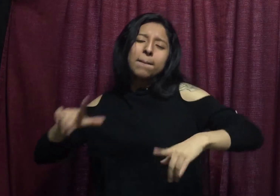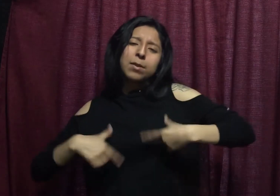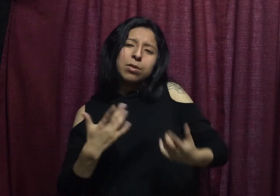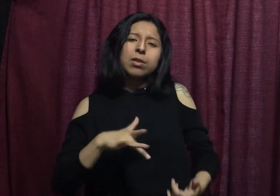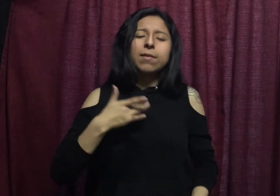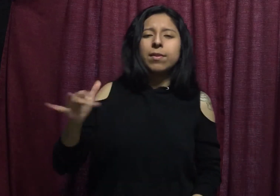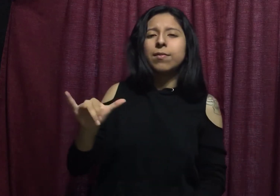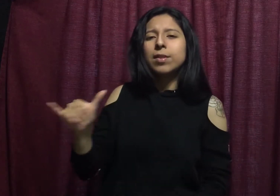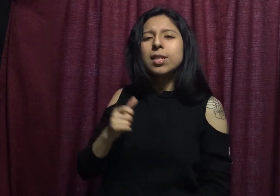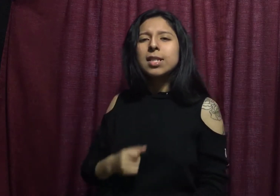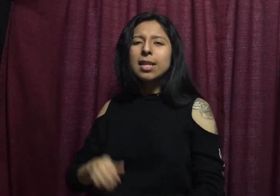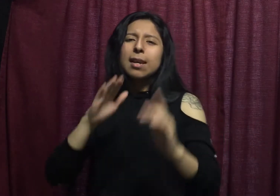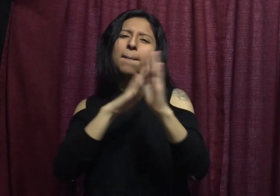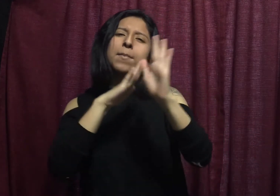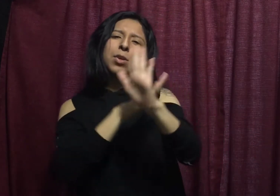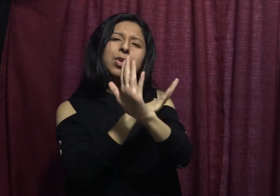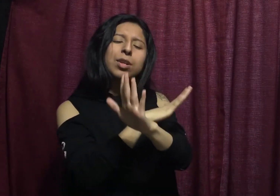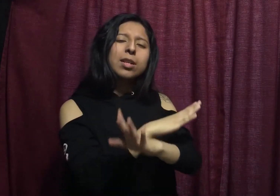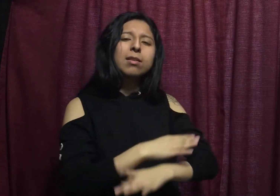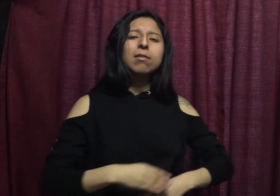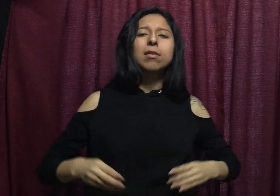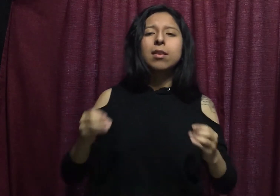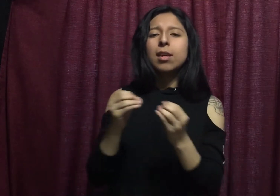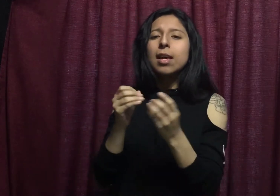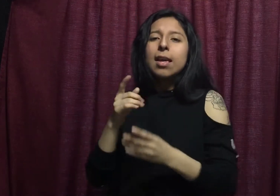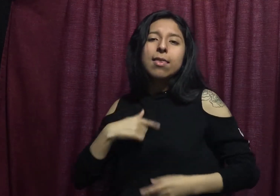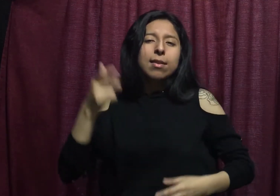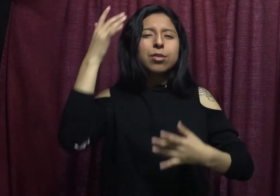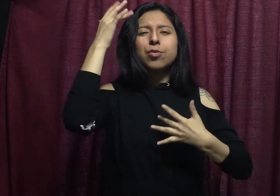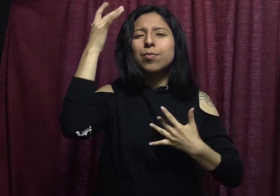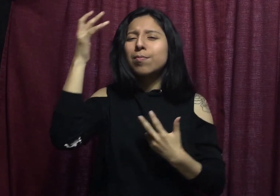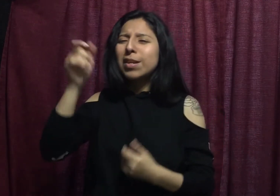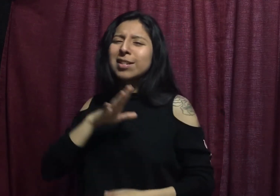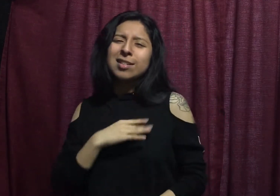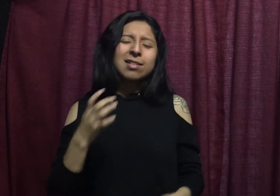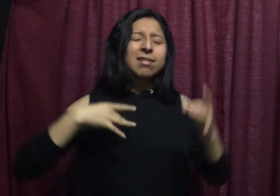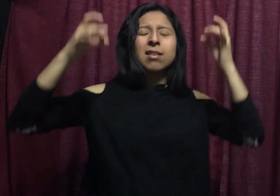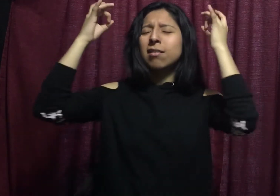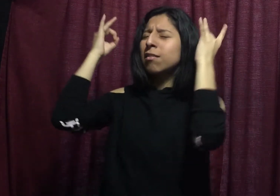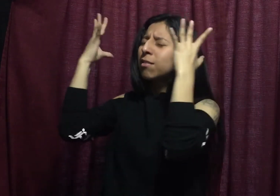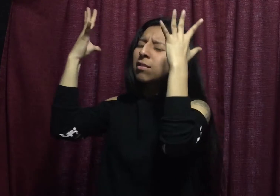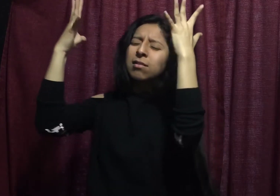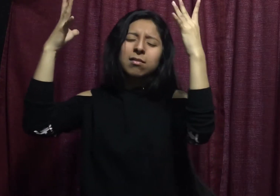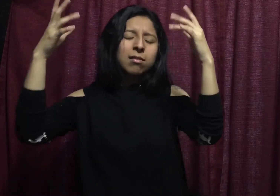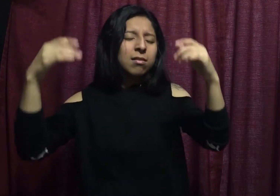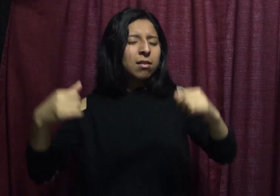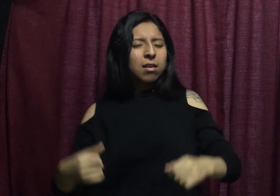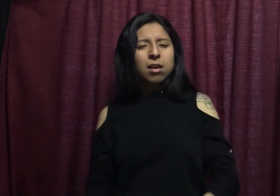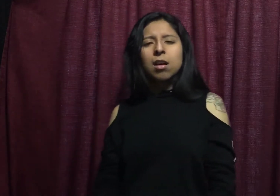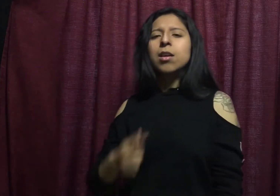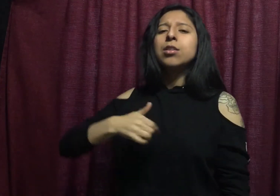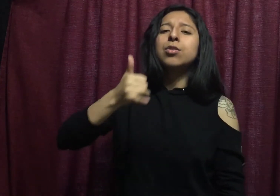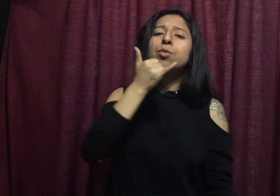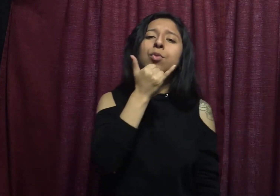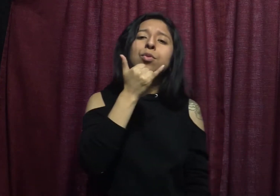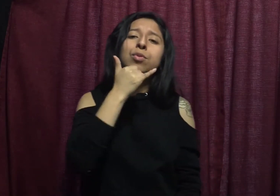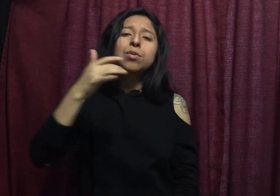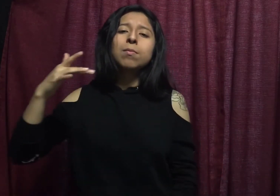whole life I felt like a burden I think too much and I hate it I'm so used to